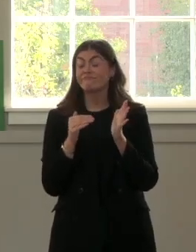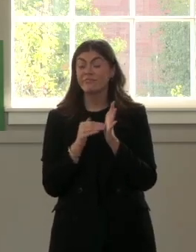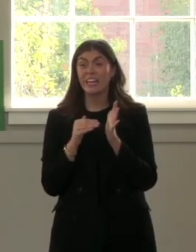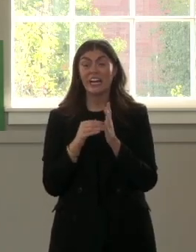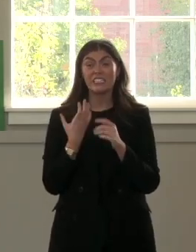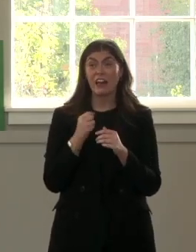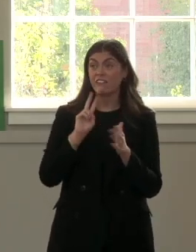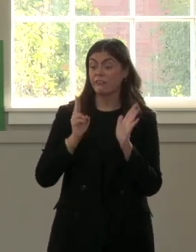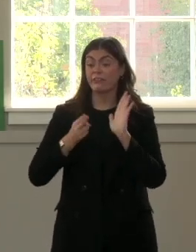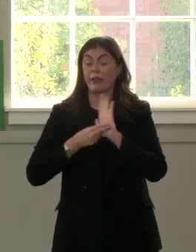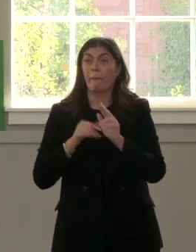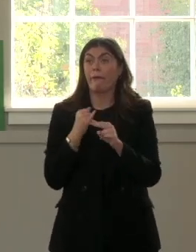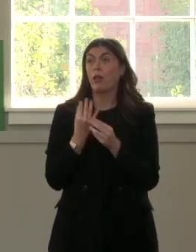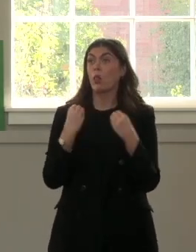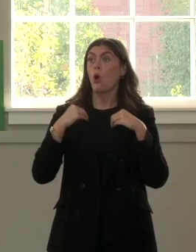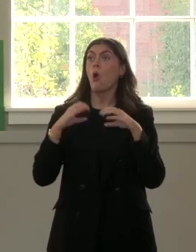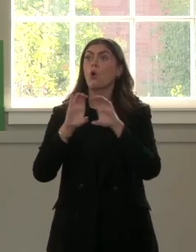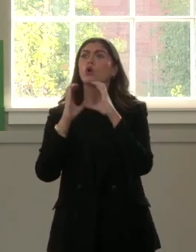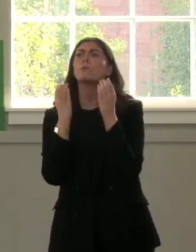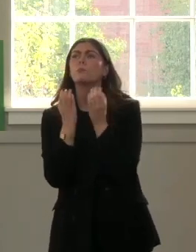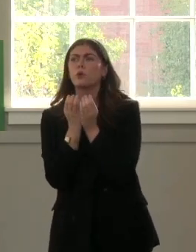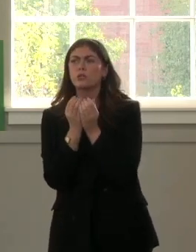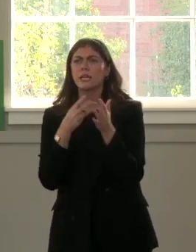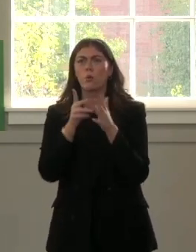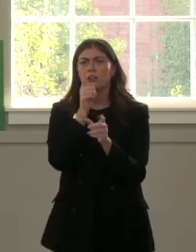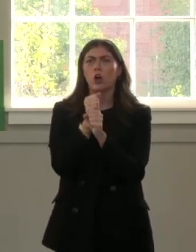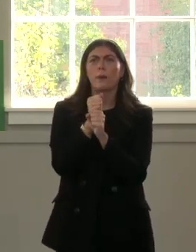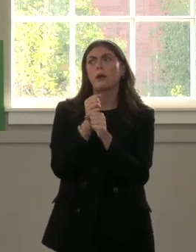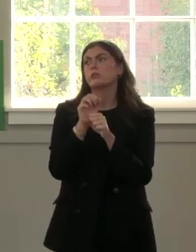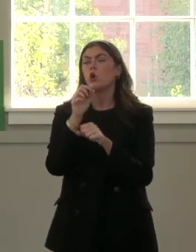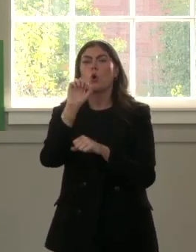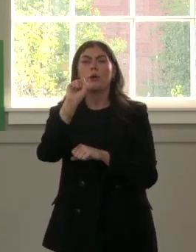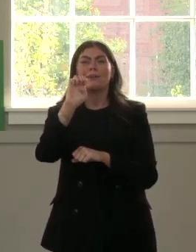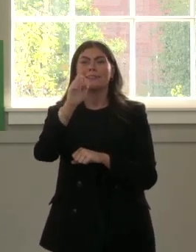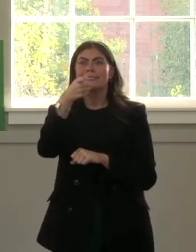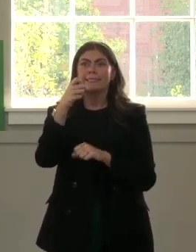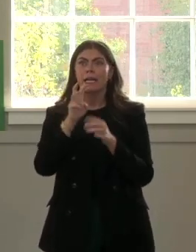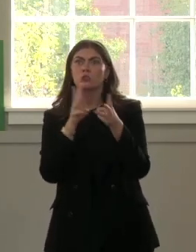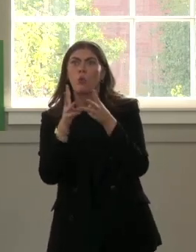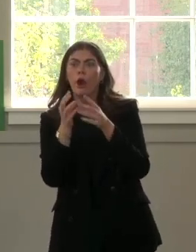own community when I bring up sex work. Like that's HID.